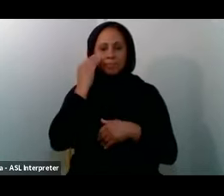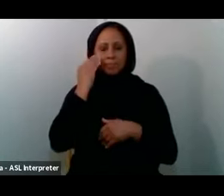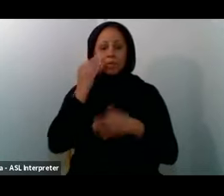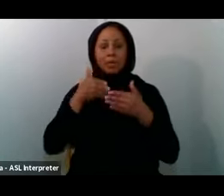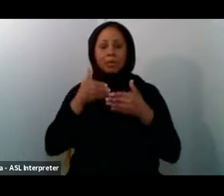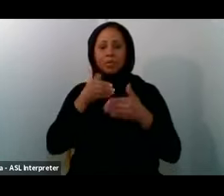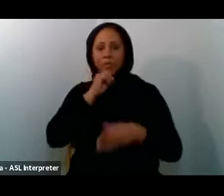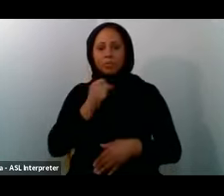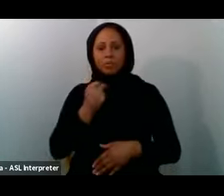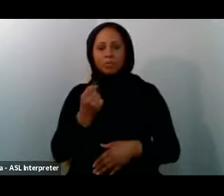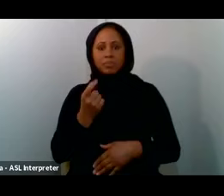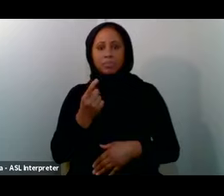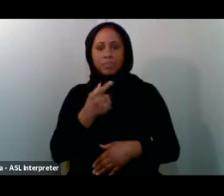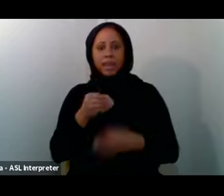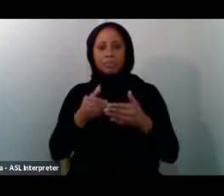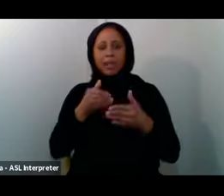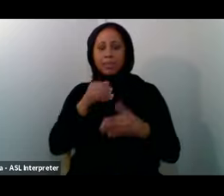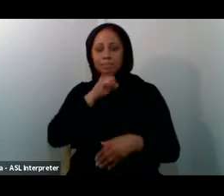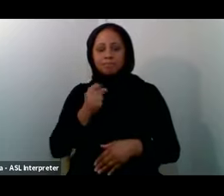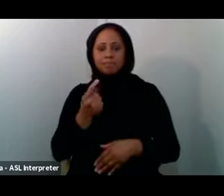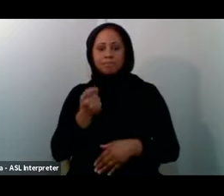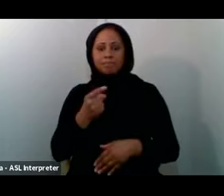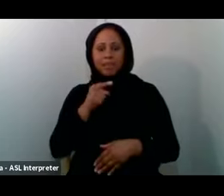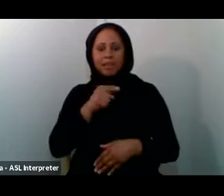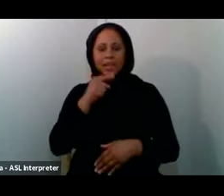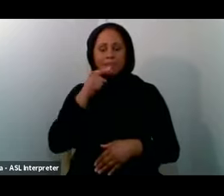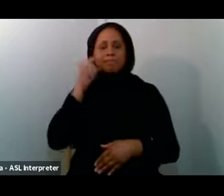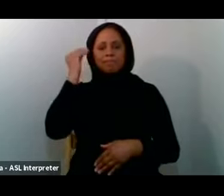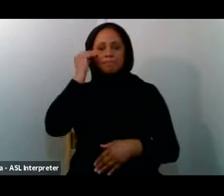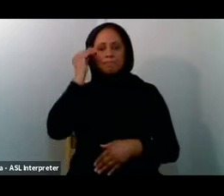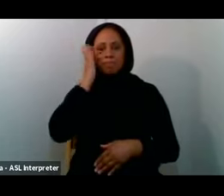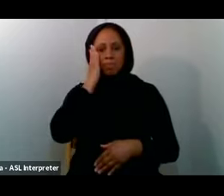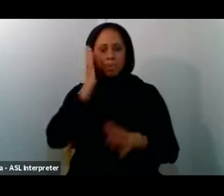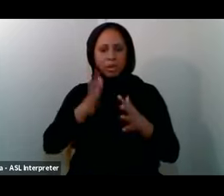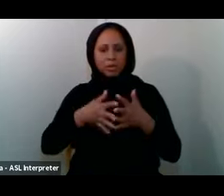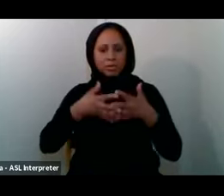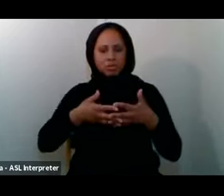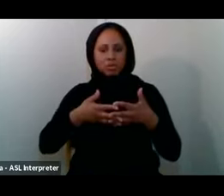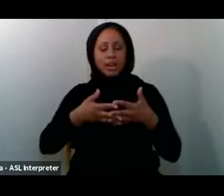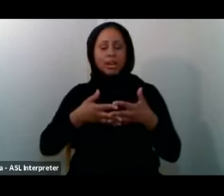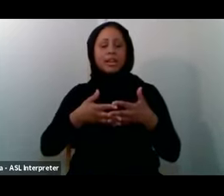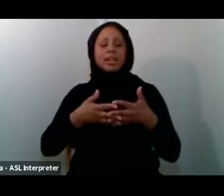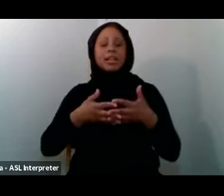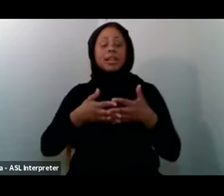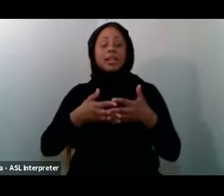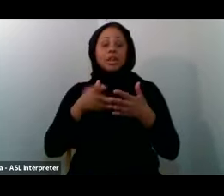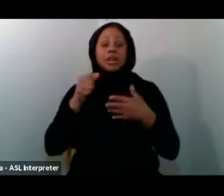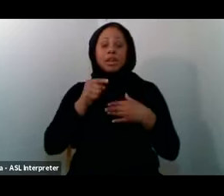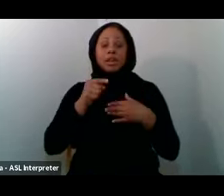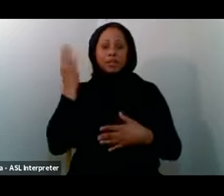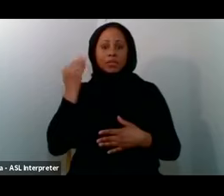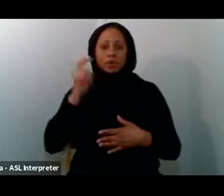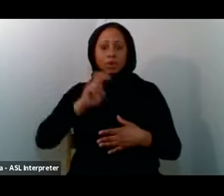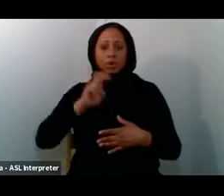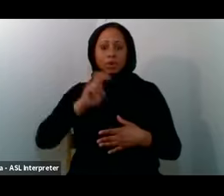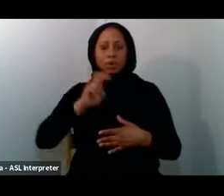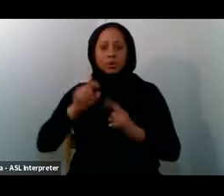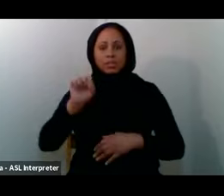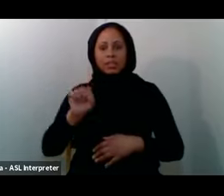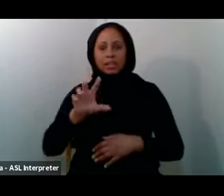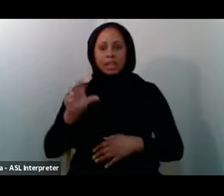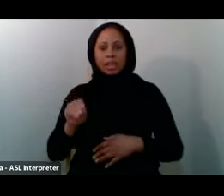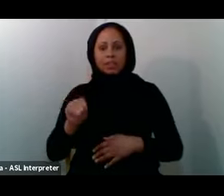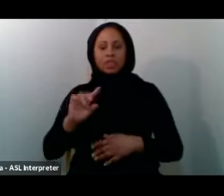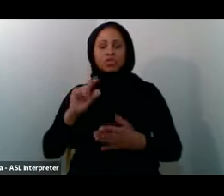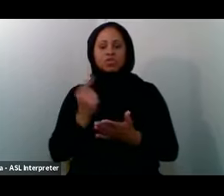Quran. To further his learning in the Islamic sciences, Sheikh Noman traveled to South Africa, where he graduated from the Islamic University